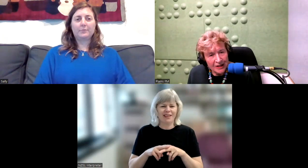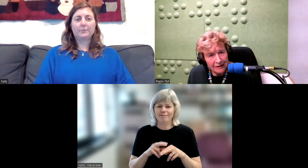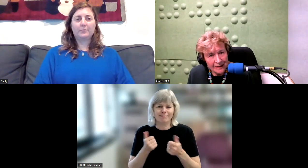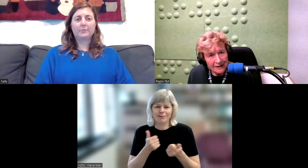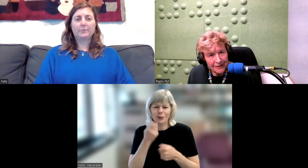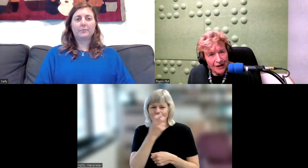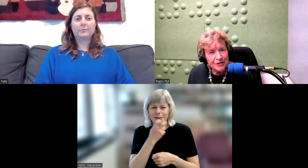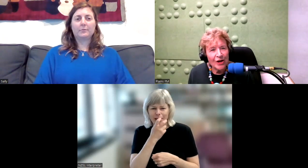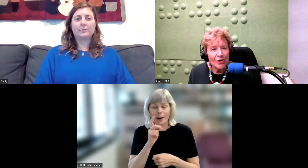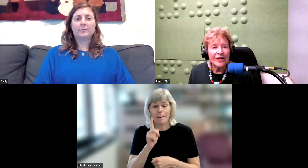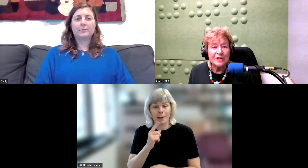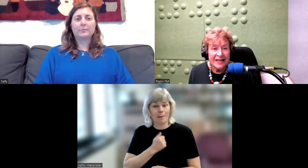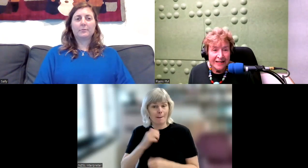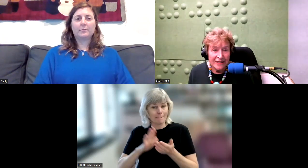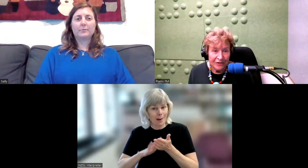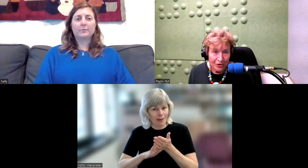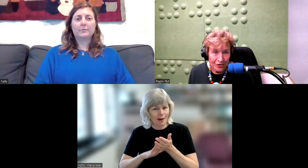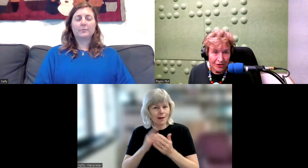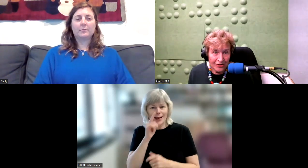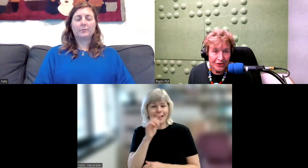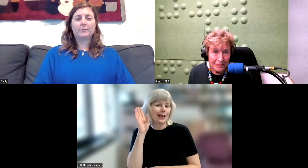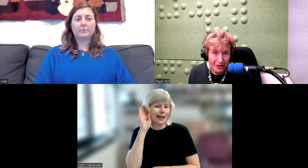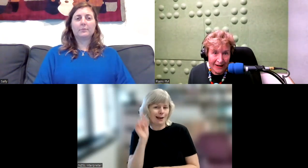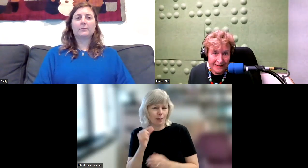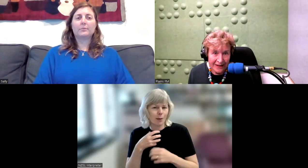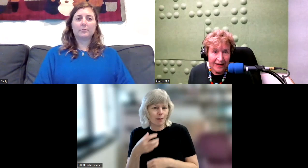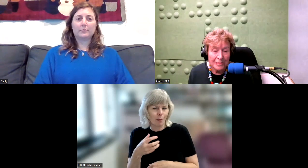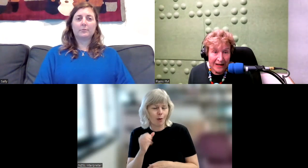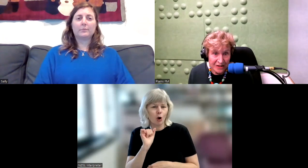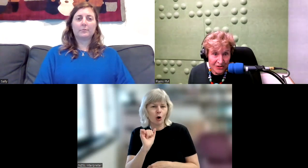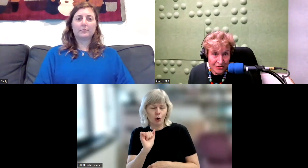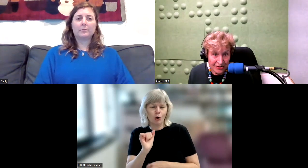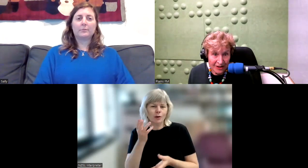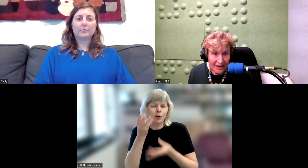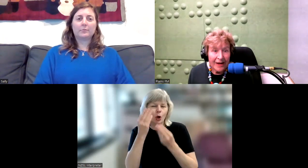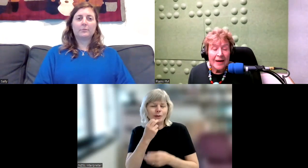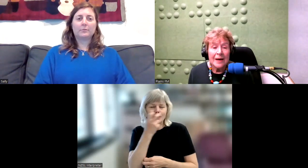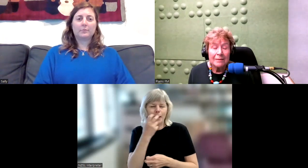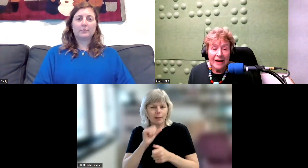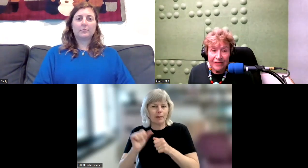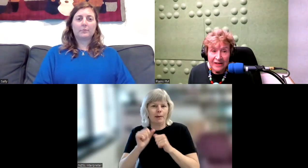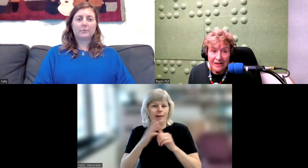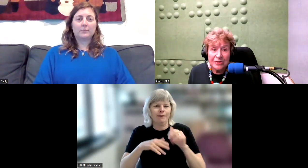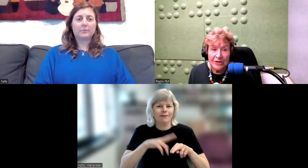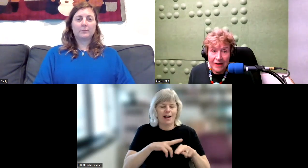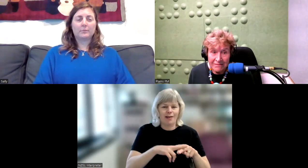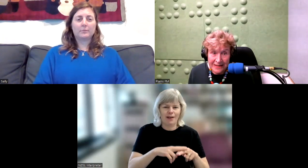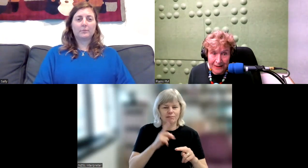hearing, so it was easier for her to communicate and to be understood. My father was a great reader.